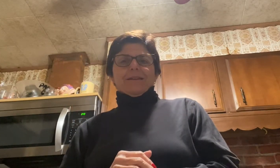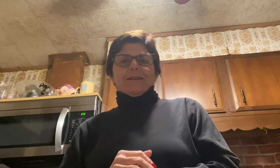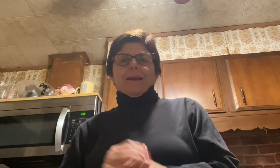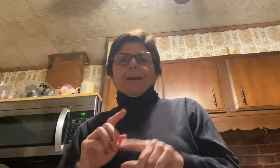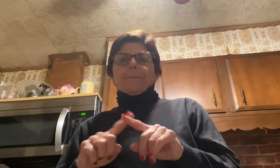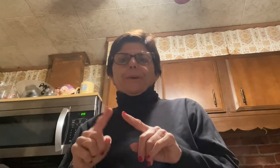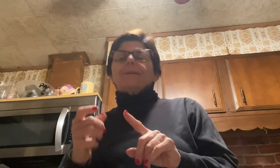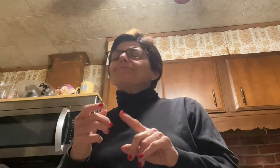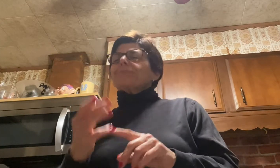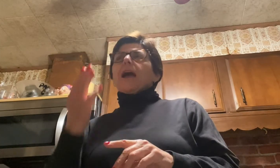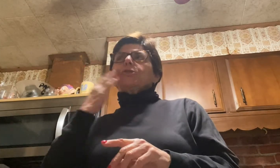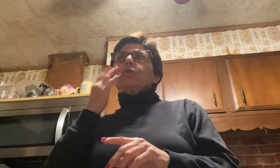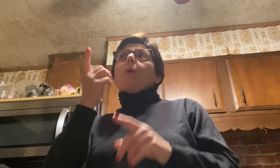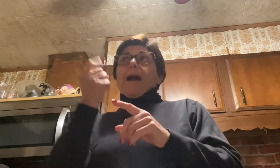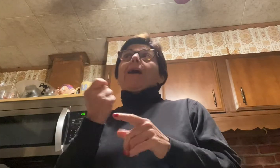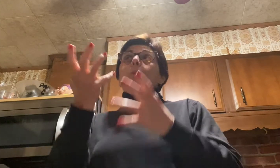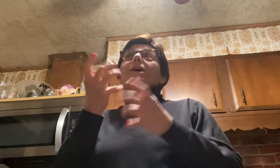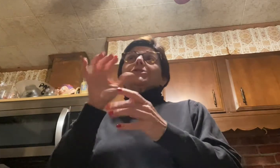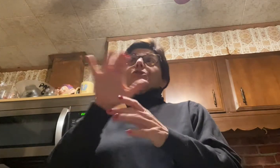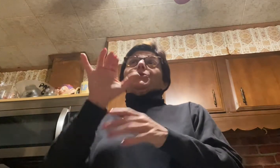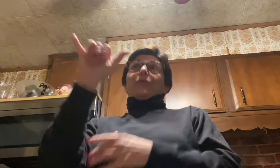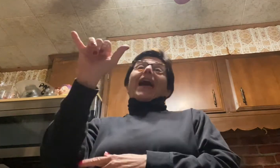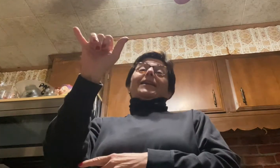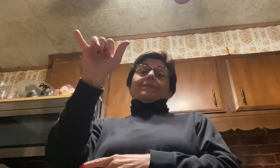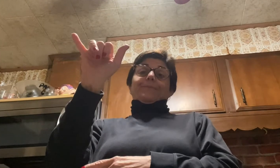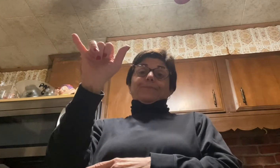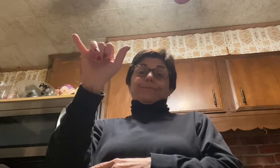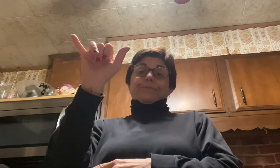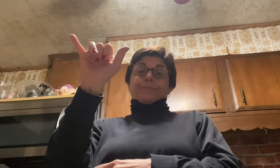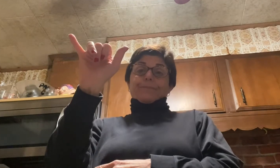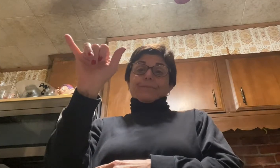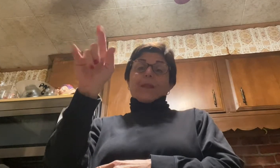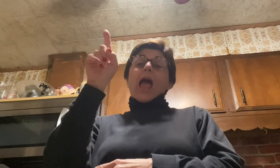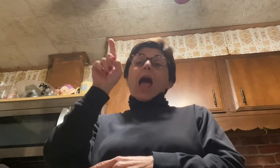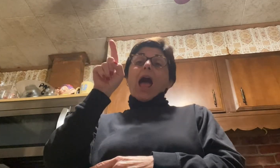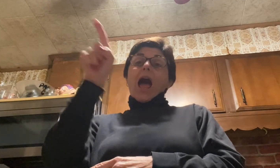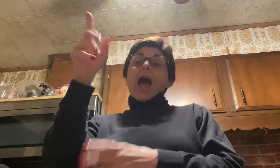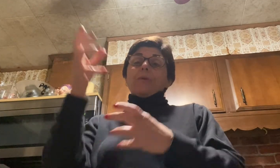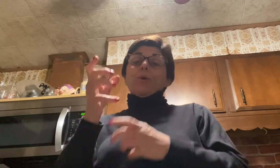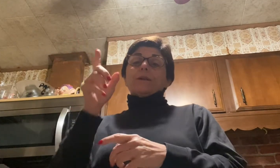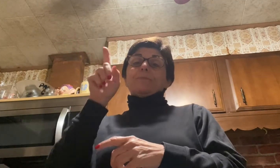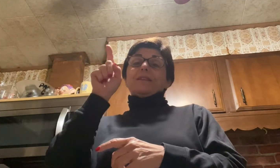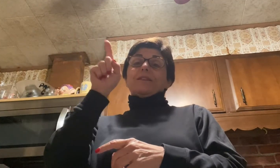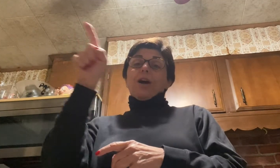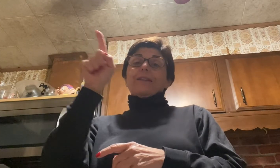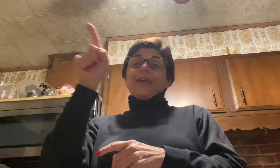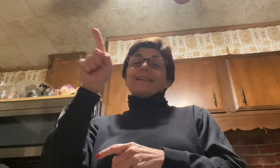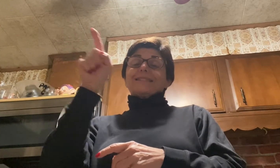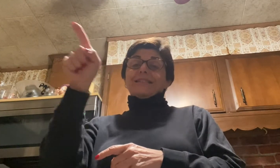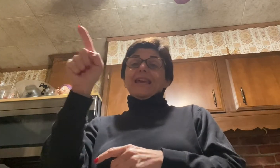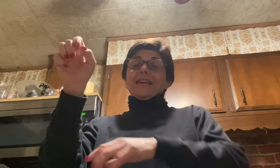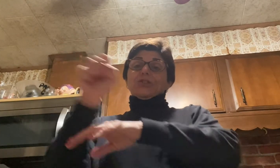But I knew I wanted to do that. I want to be on that stage,